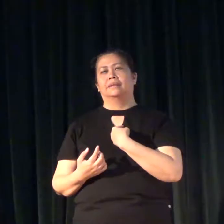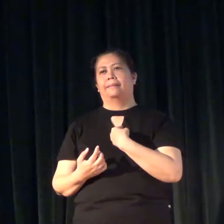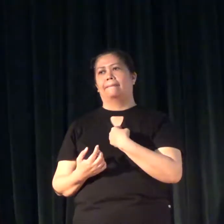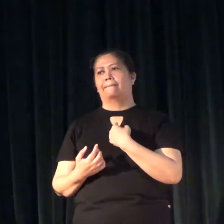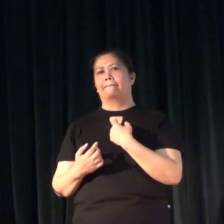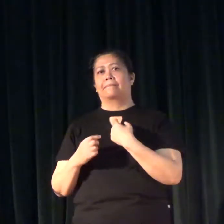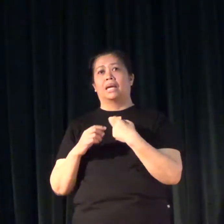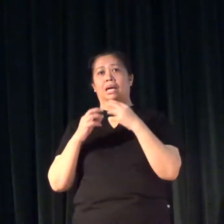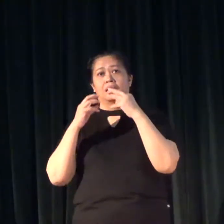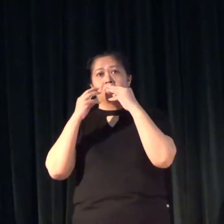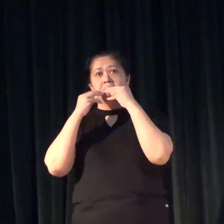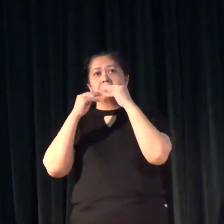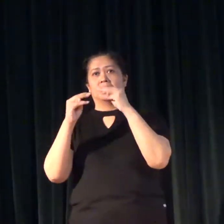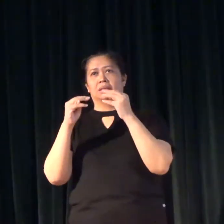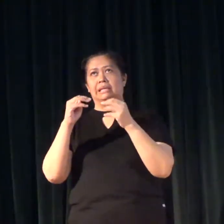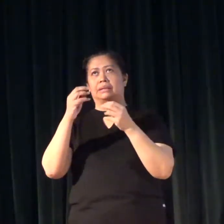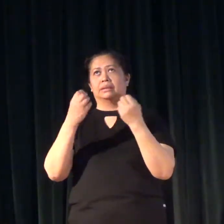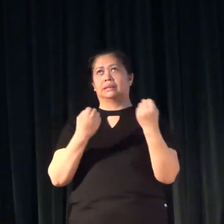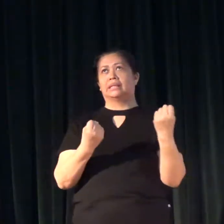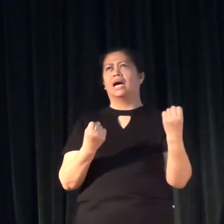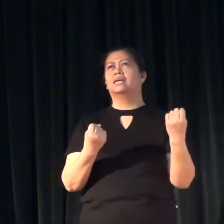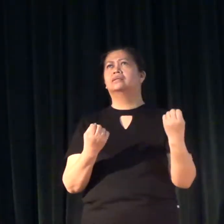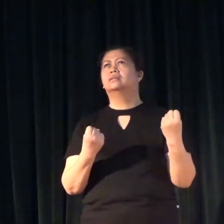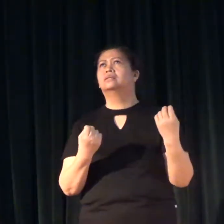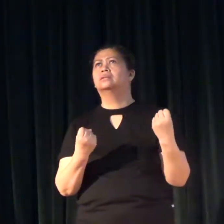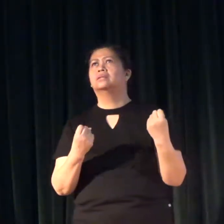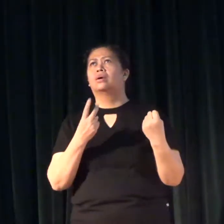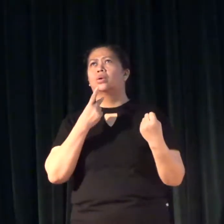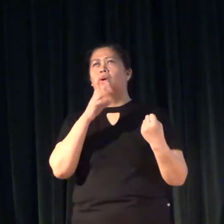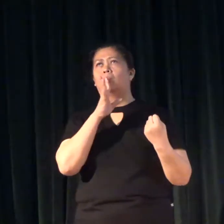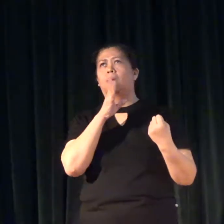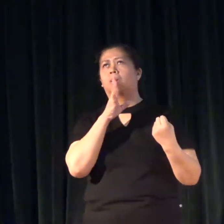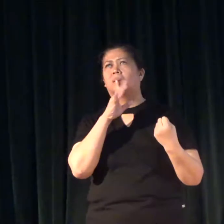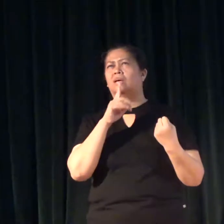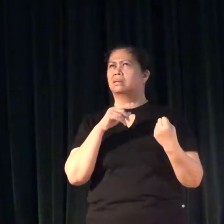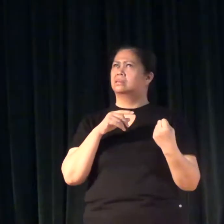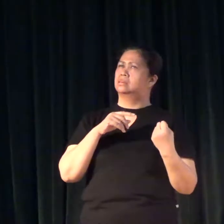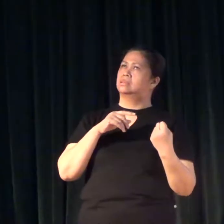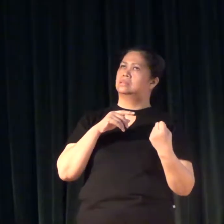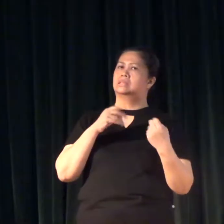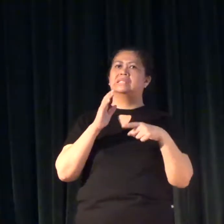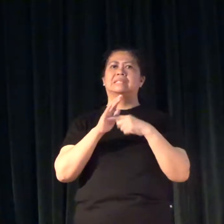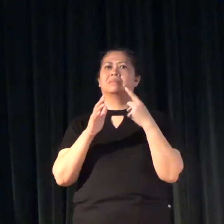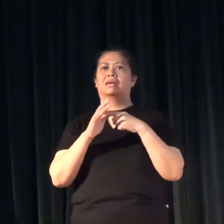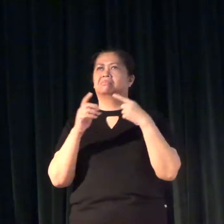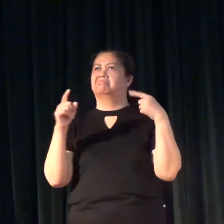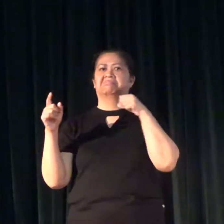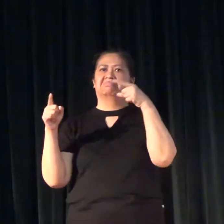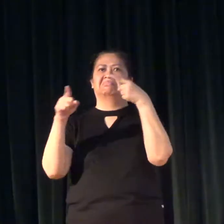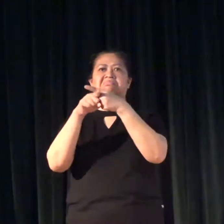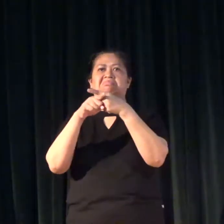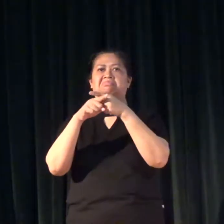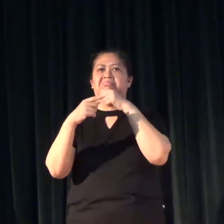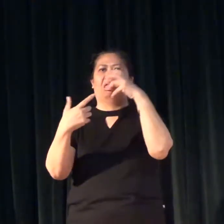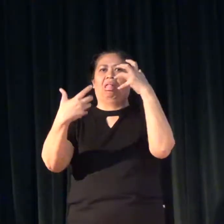the messages that appear in sign and the movements of the mouth sometimes they go with jive. I